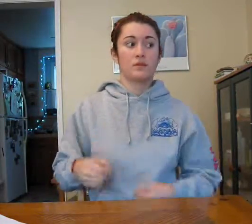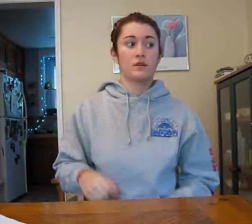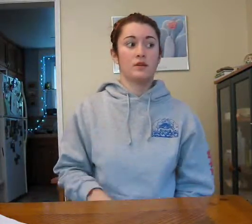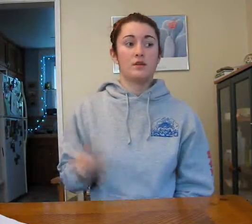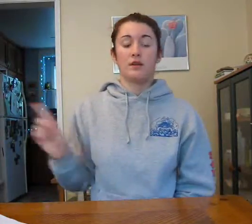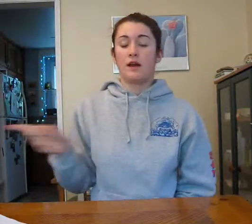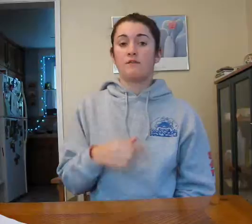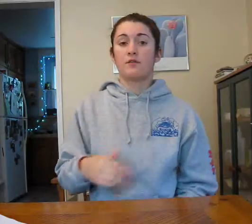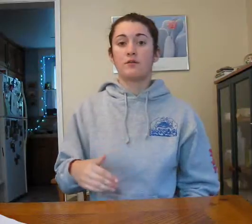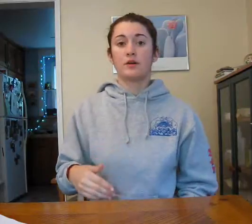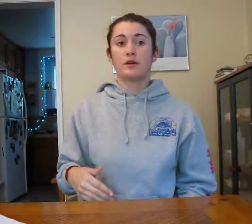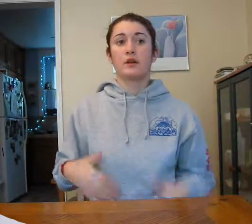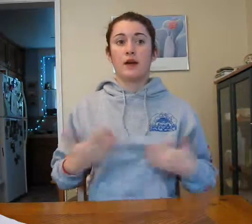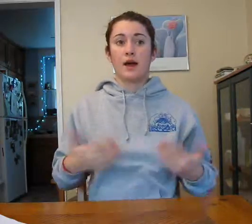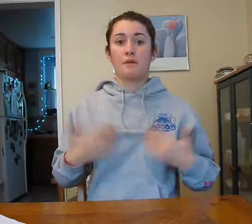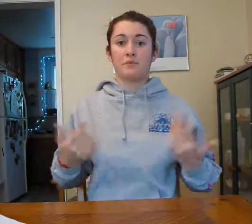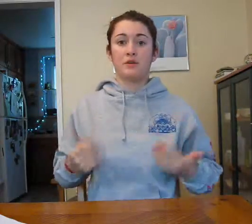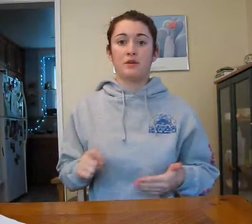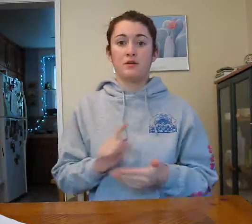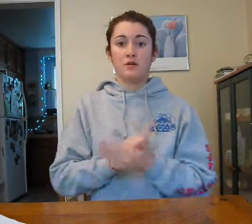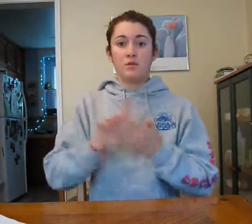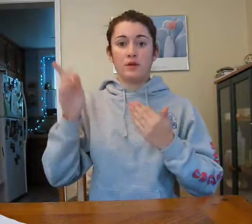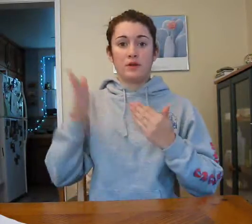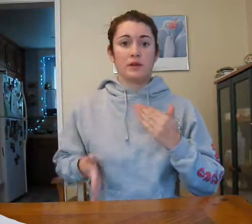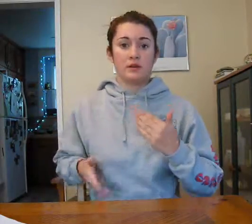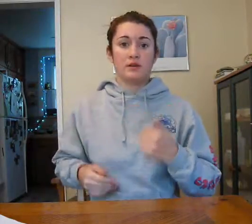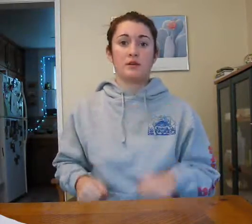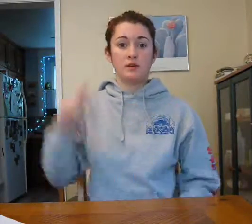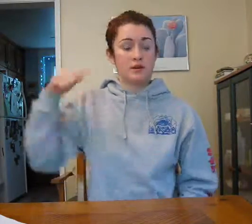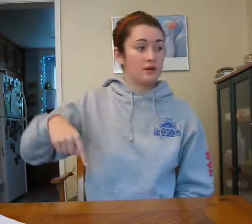Everyone happy weekend here.